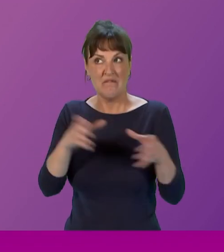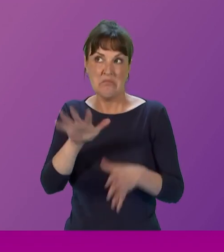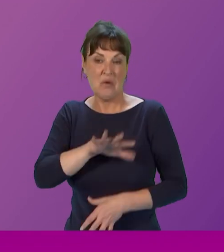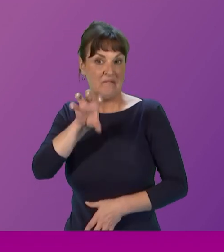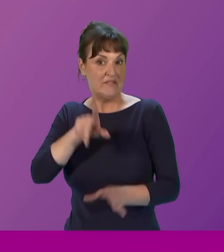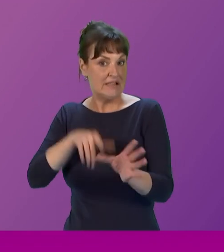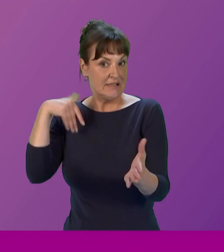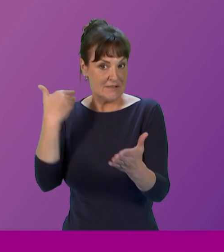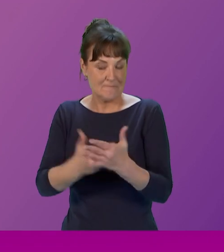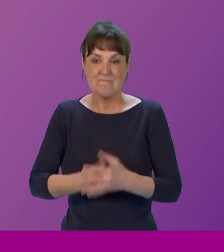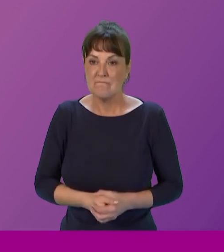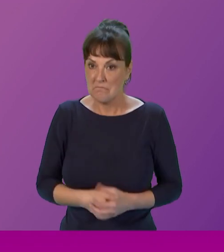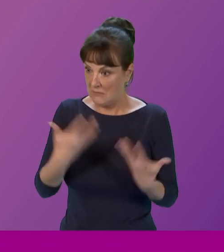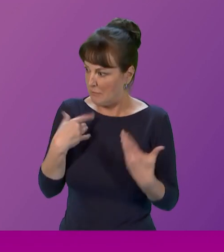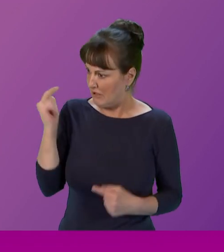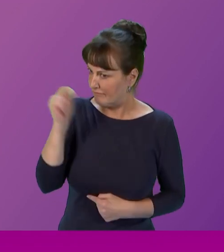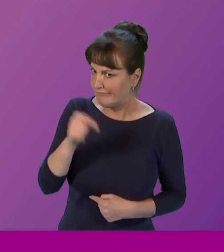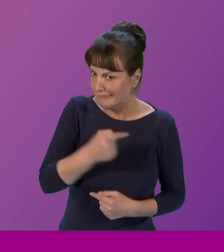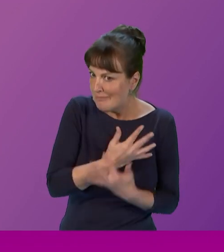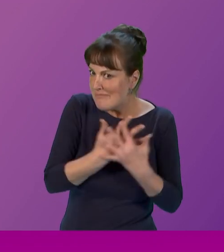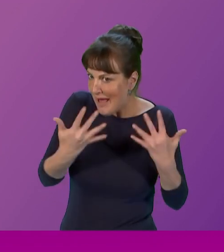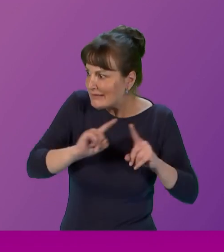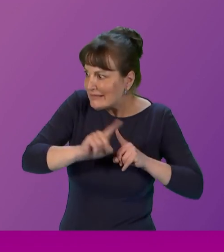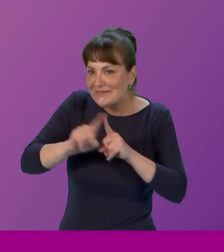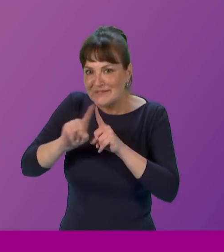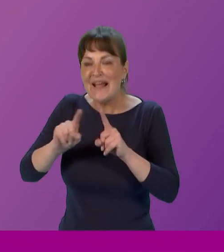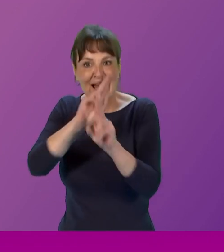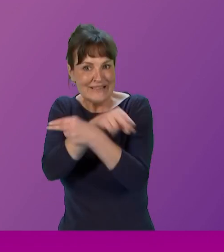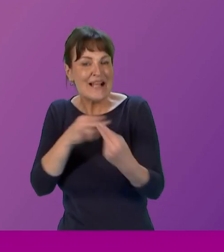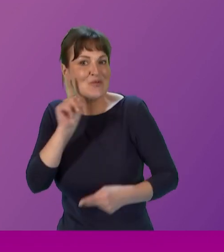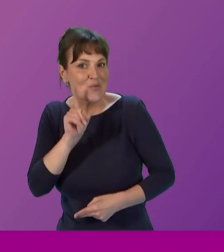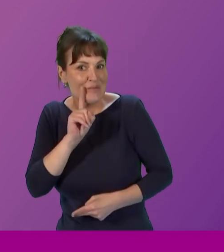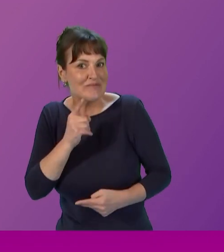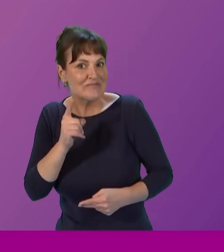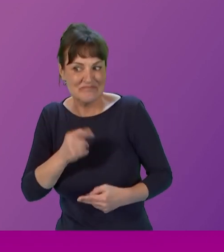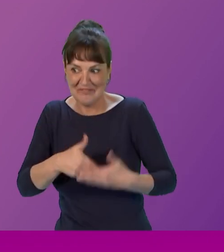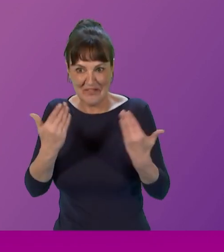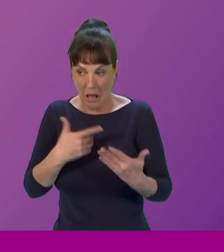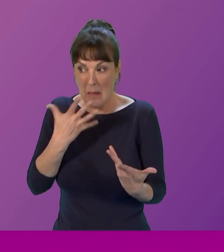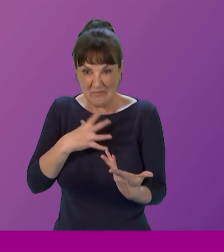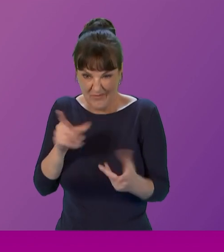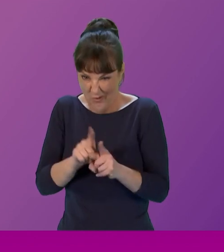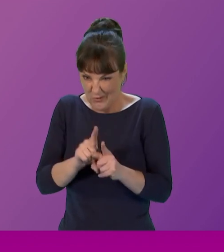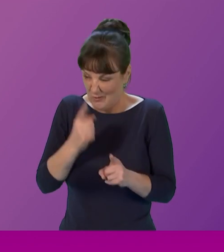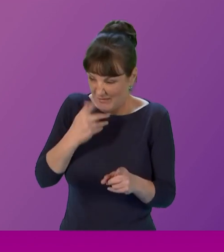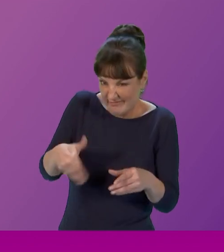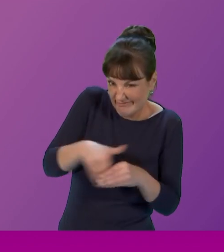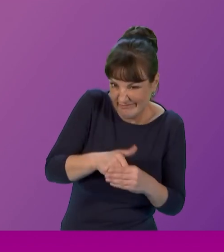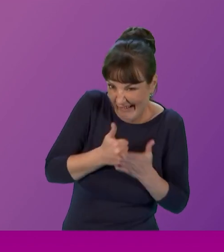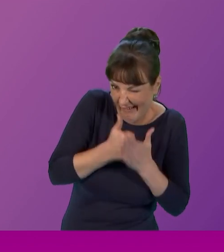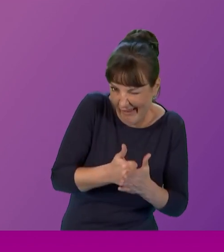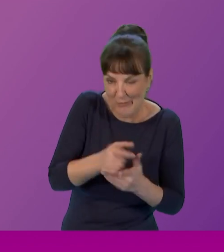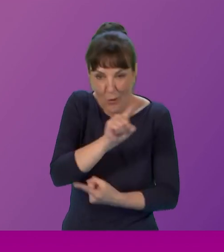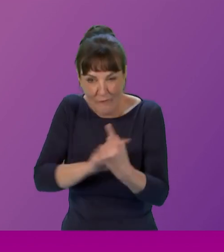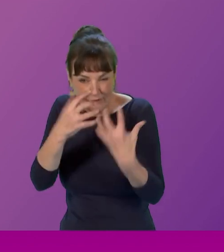now and i've come along to many international women's day women's day events during this time as well as helping out in the conferences and many topics